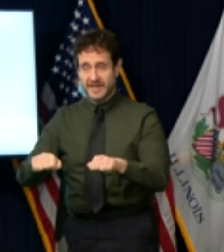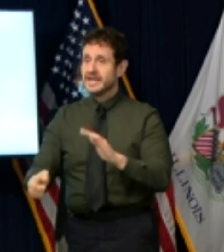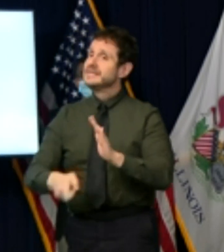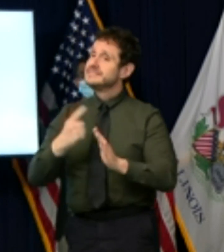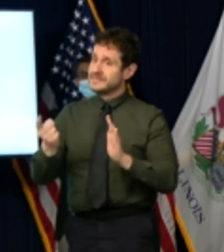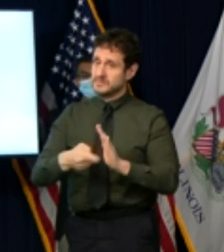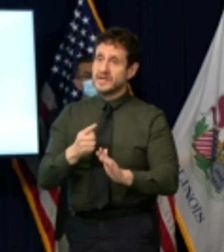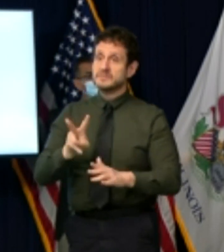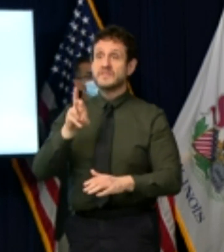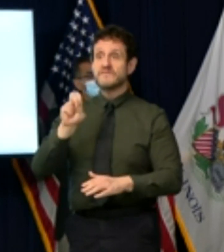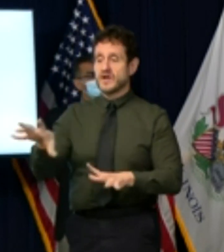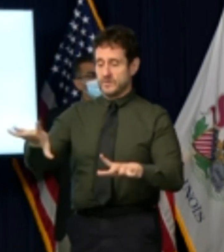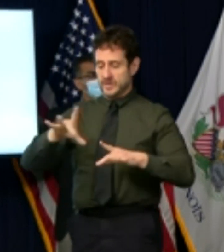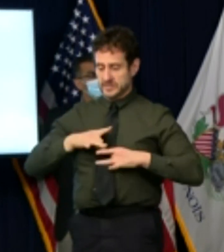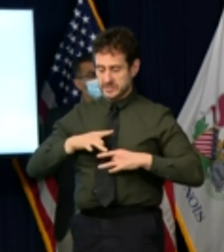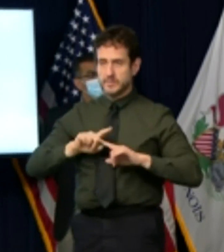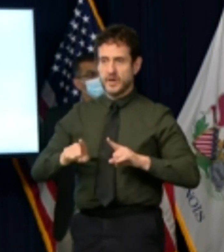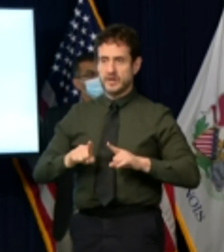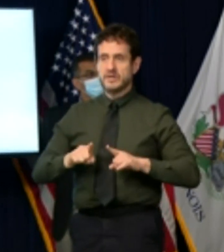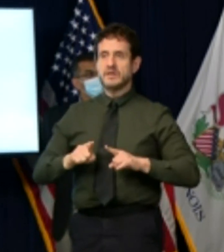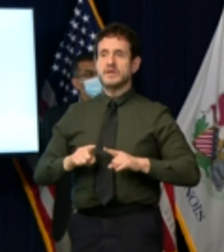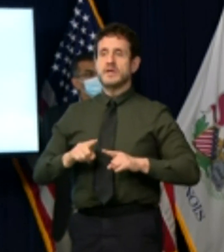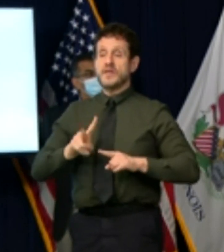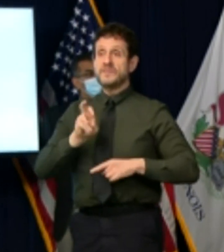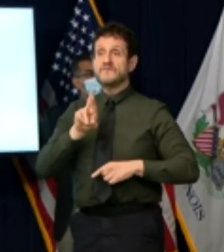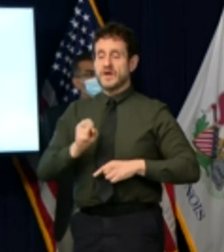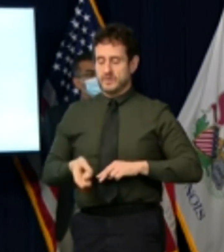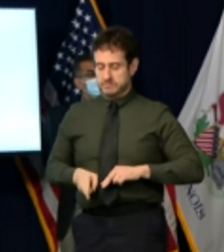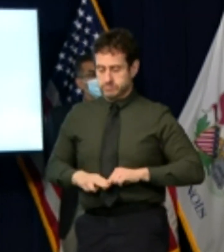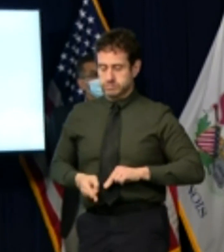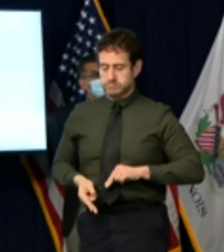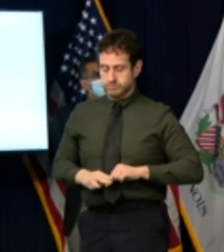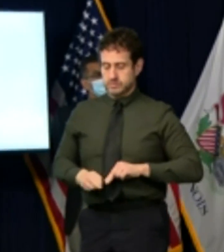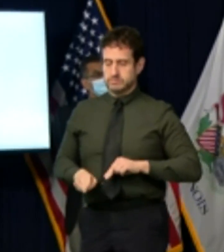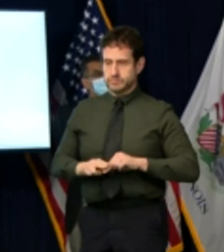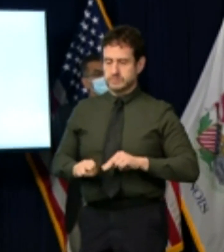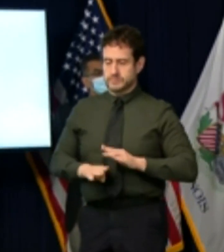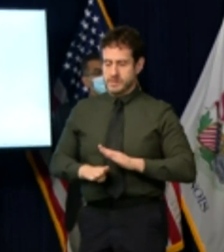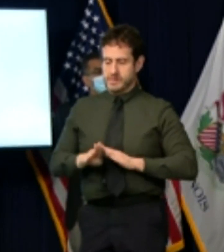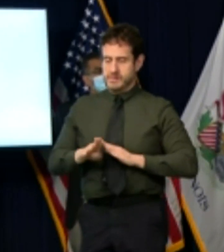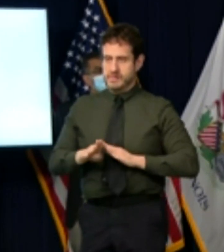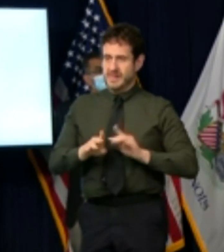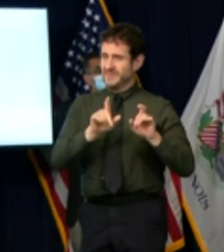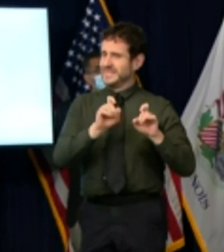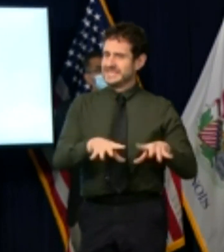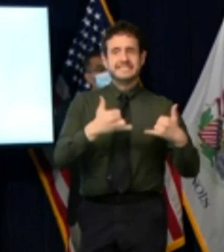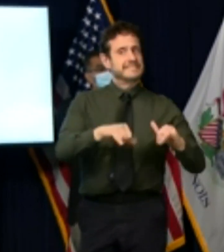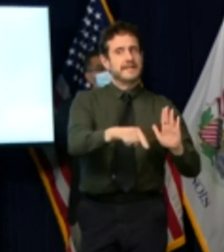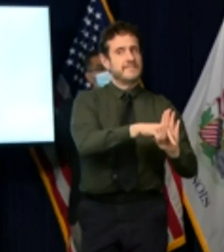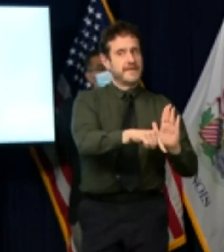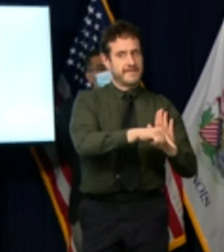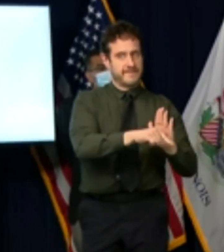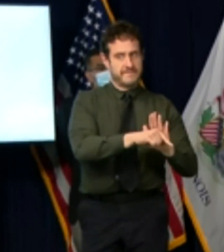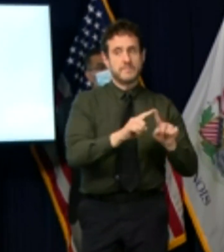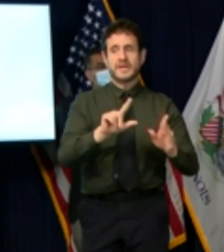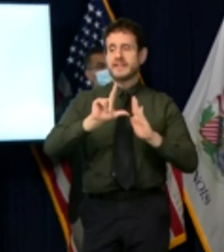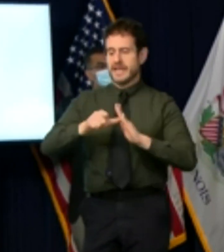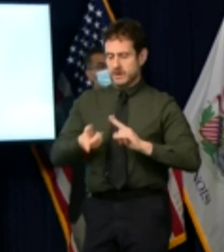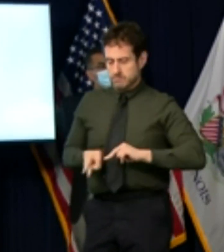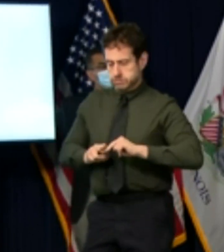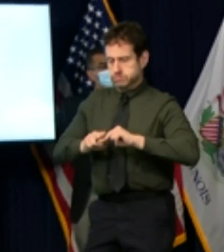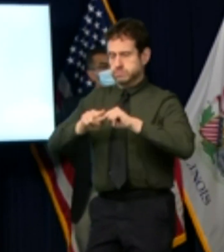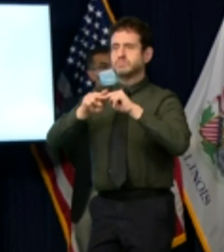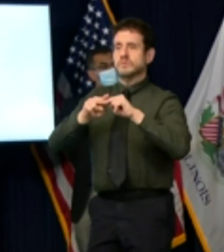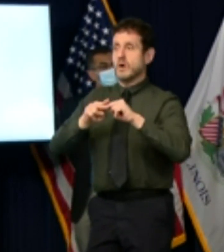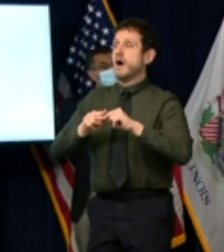to 14 days for the virus to express itself in an individual and register a positive test so even